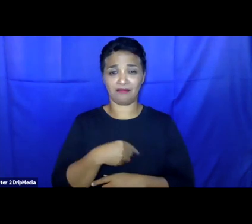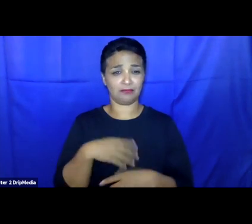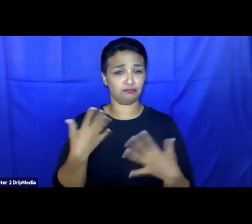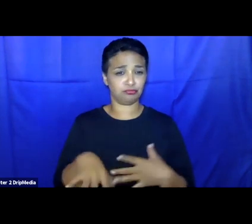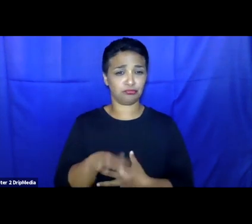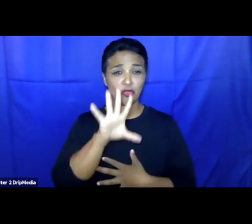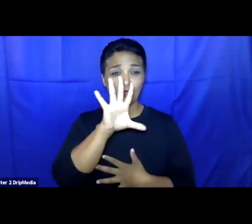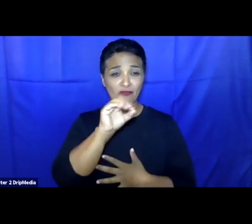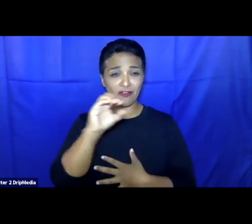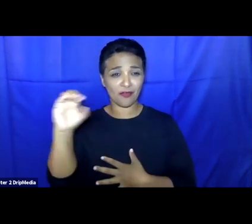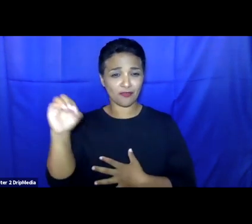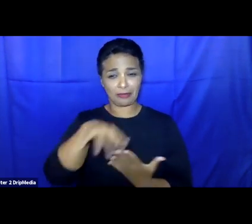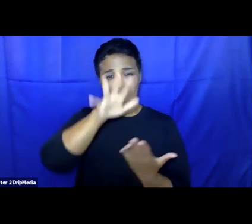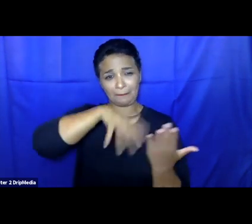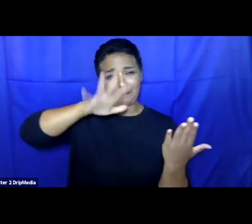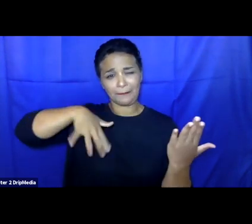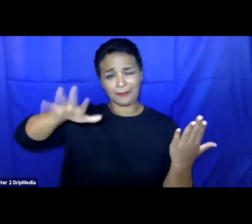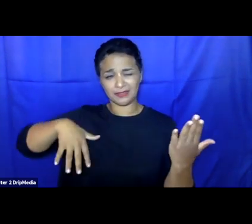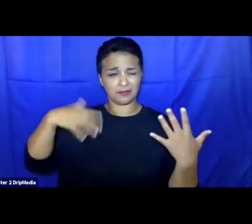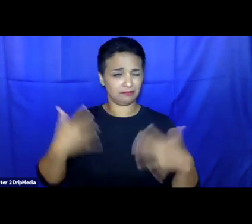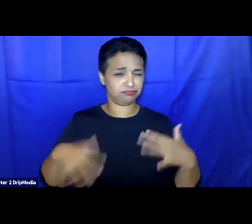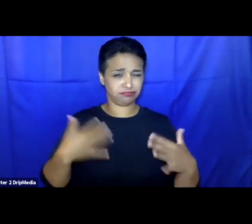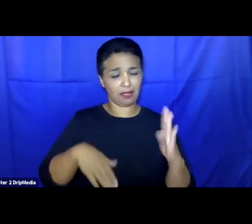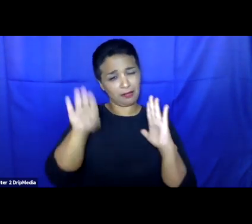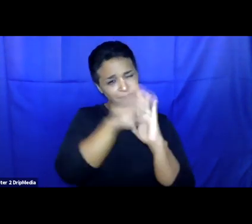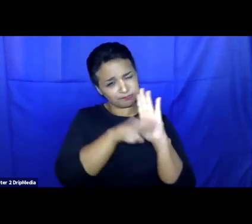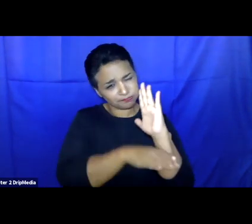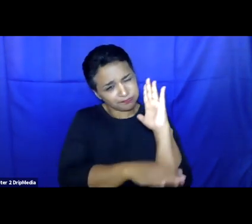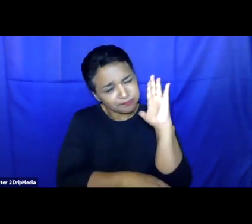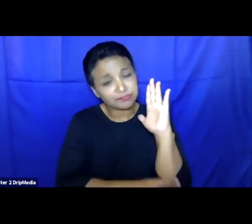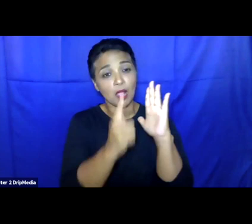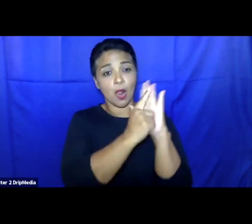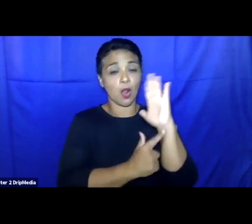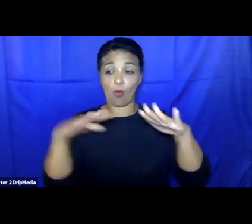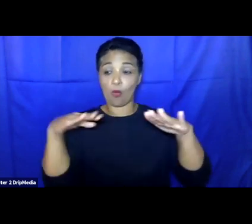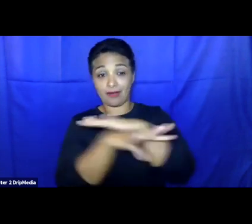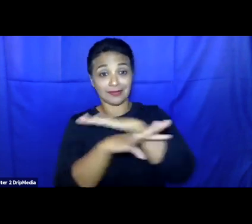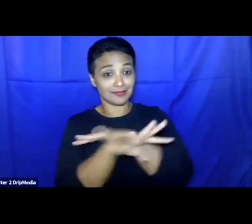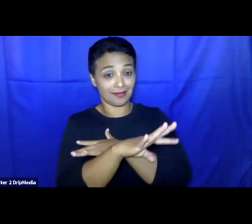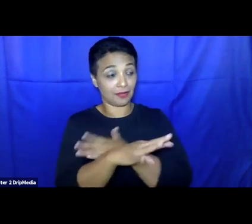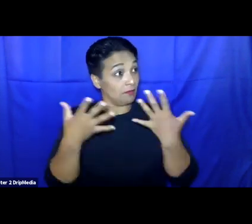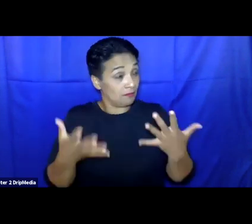pieces of legislation dealing with an asylum regime. So in Europe, you really have the most developed